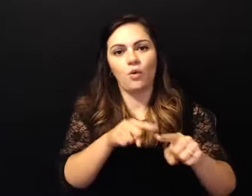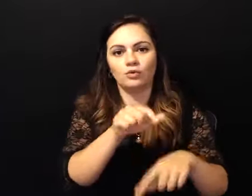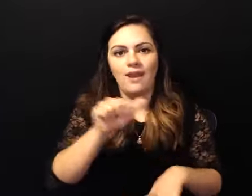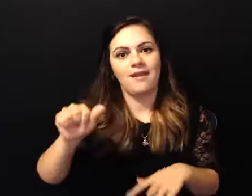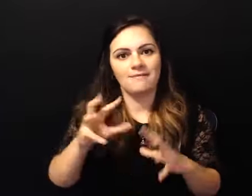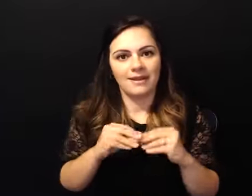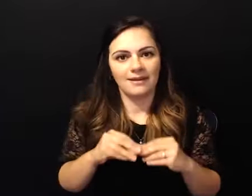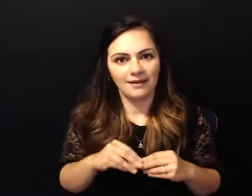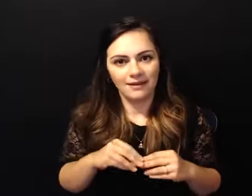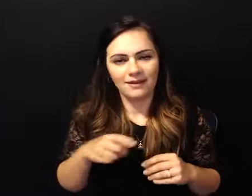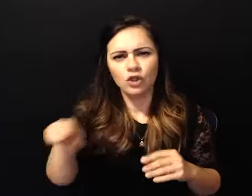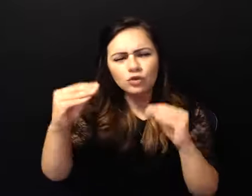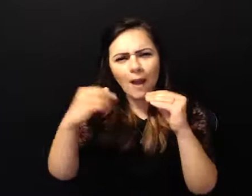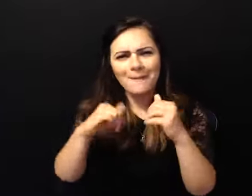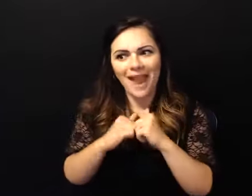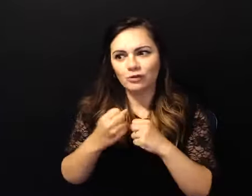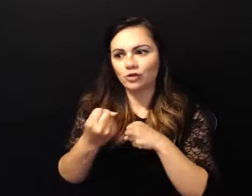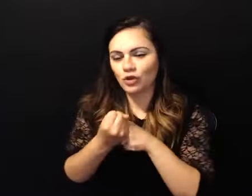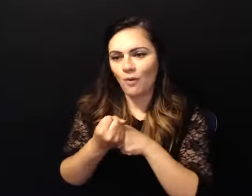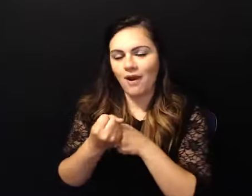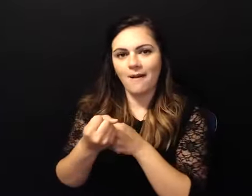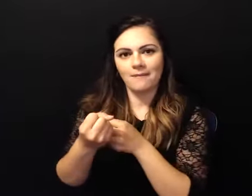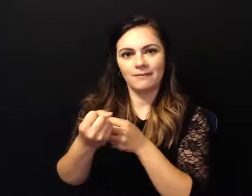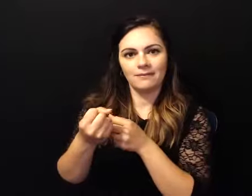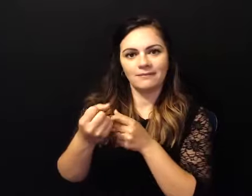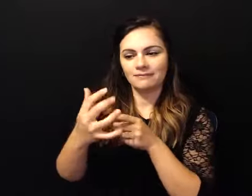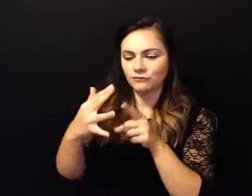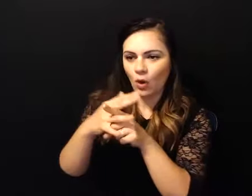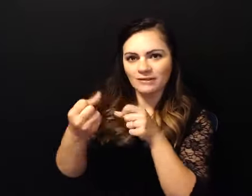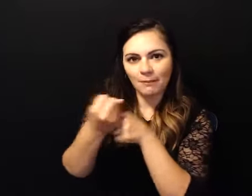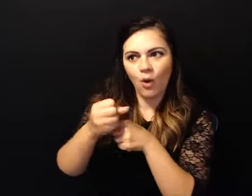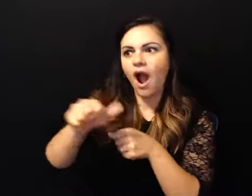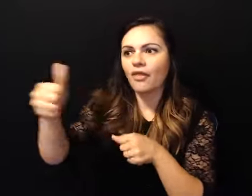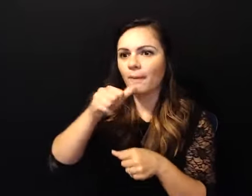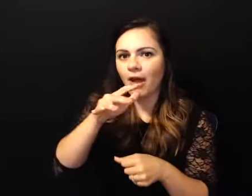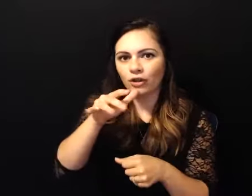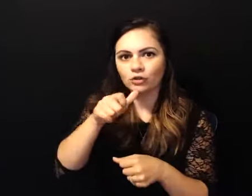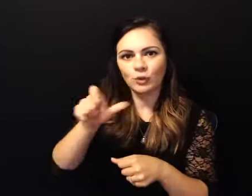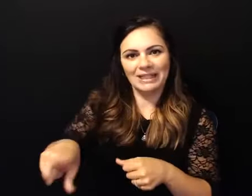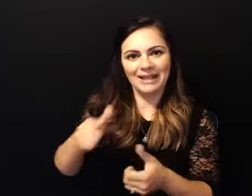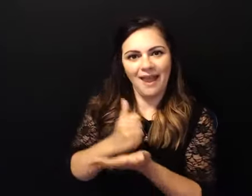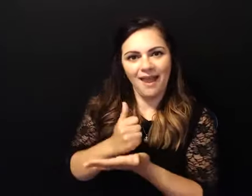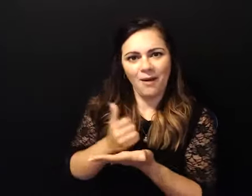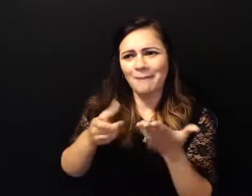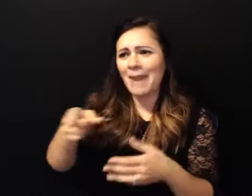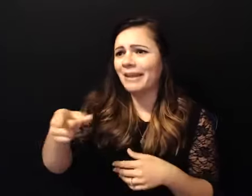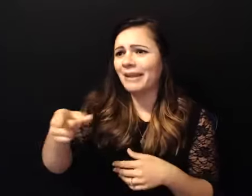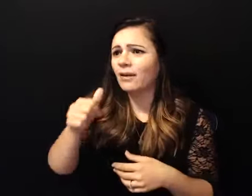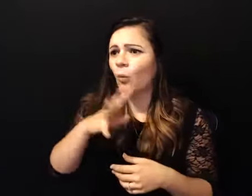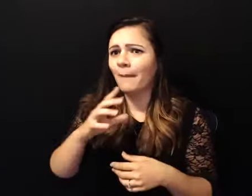others that other mothers that came in and they needed a meeting and maybe their baby was crying in the background you could just tell that she needed a meeting and i'm able to go back there and